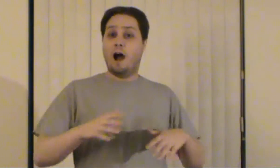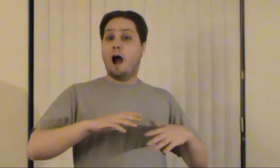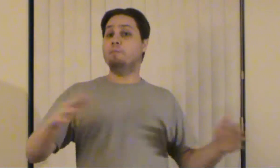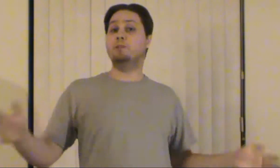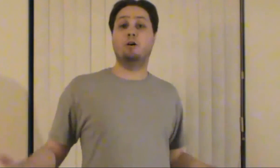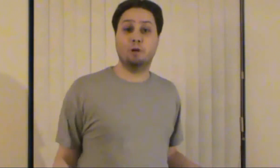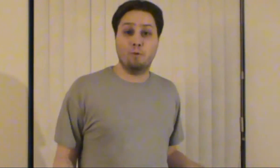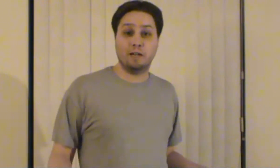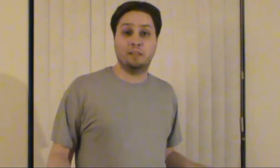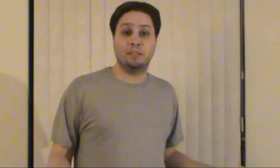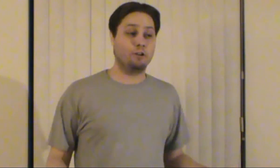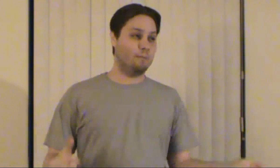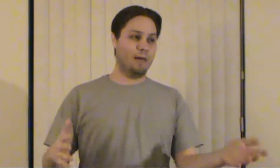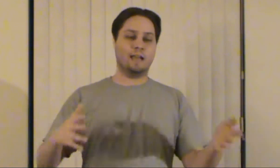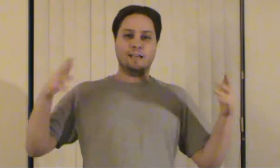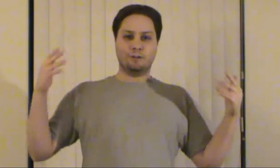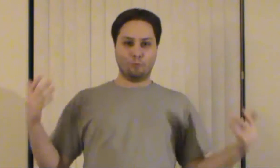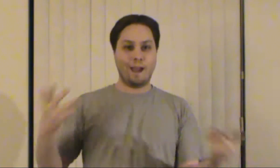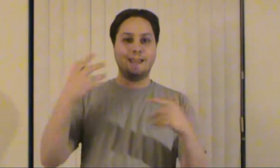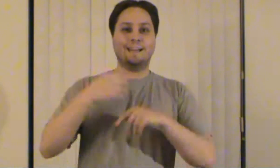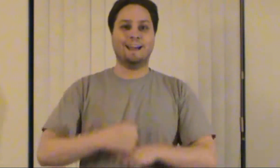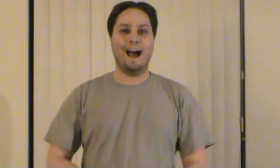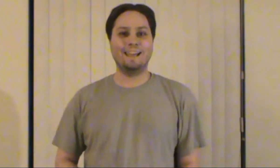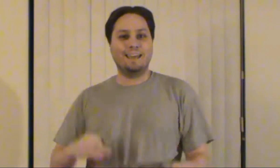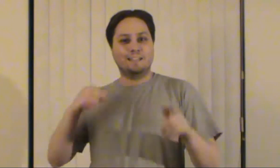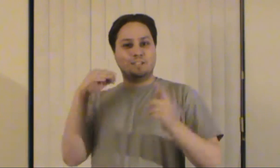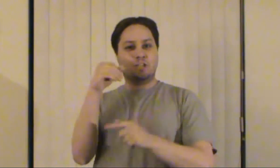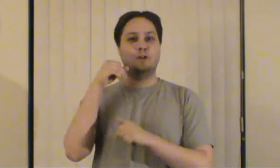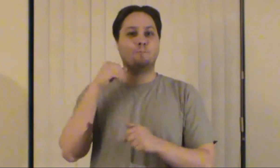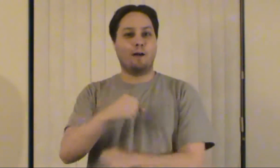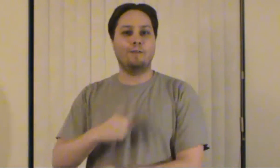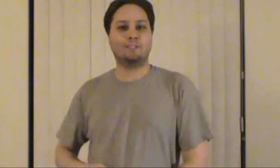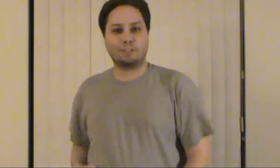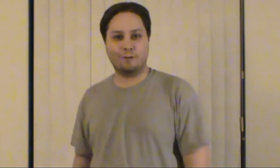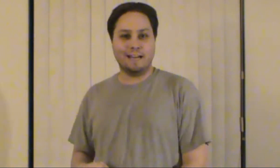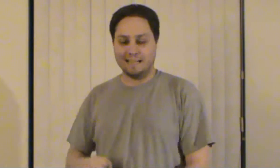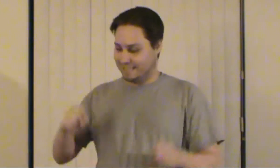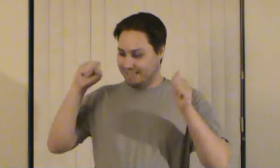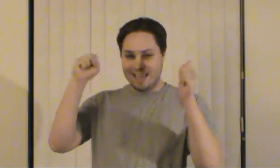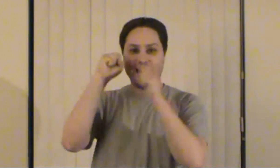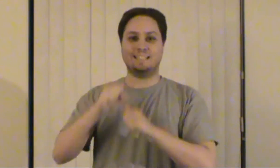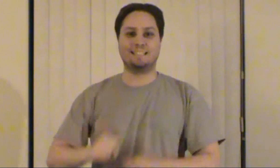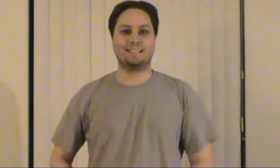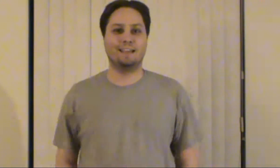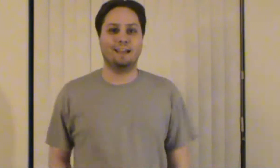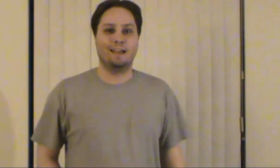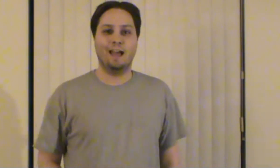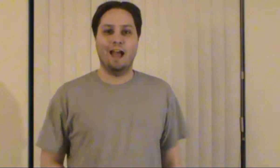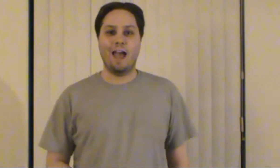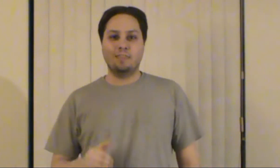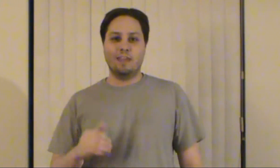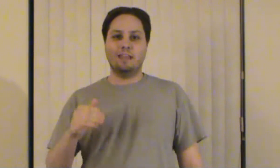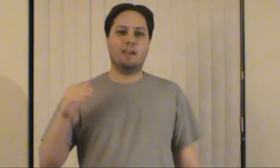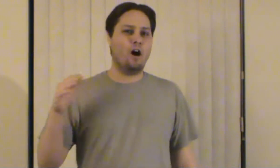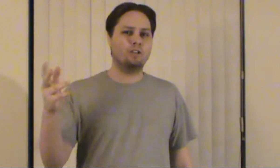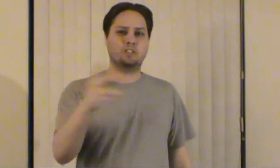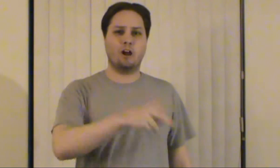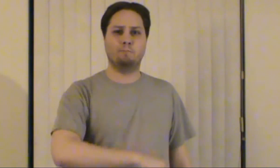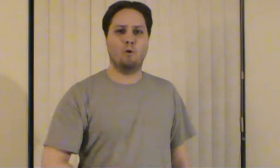I'm the only one in the theater. I'm like, great, I get two private screenings, yes! And then they all started